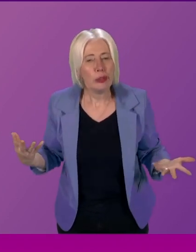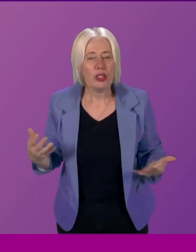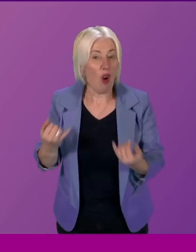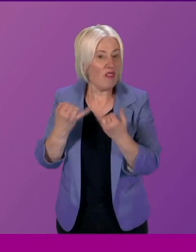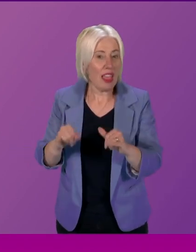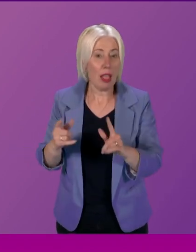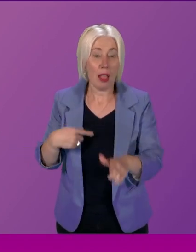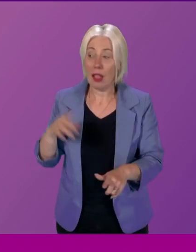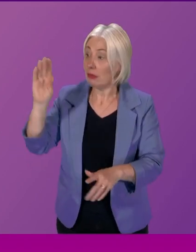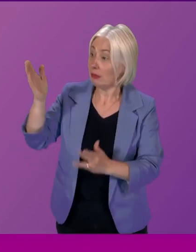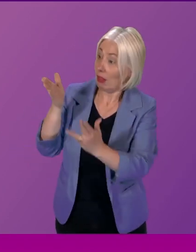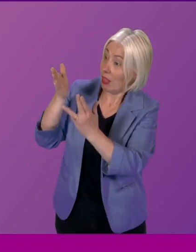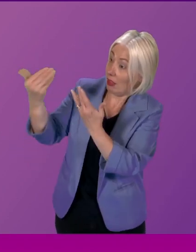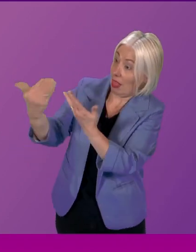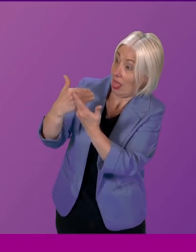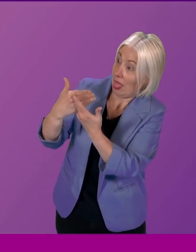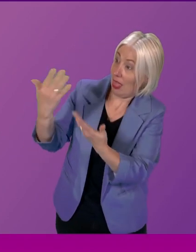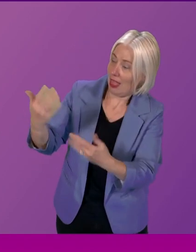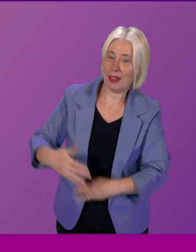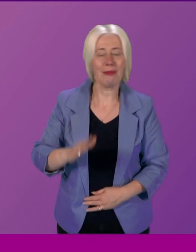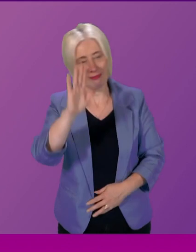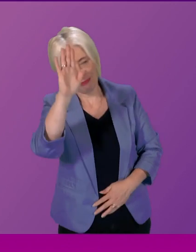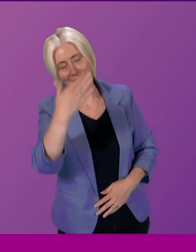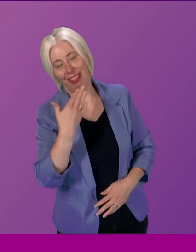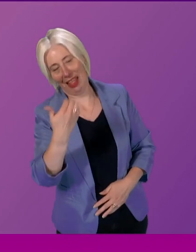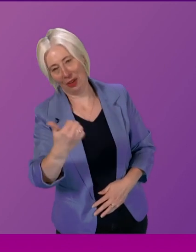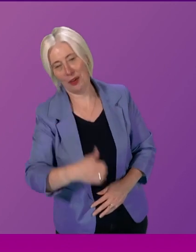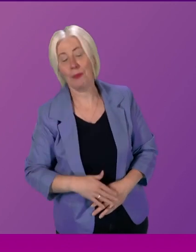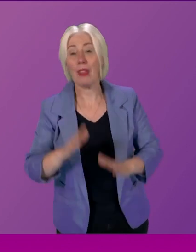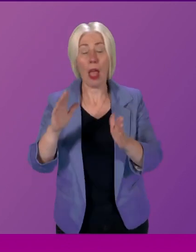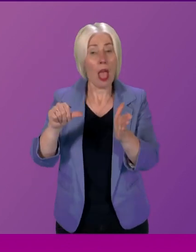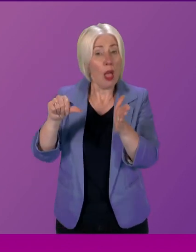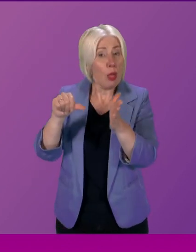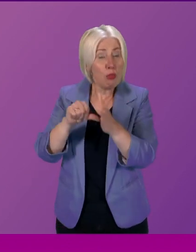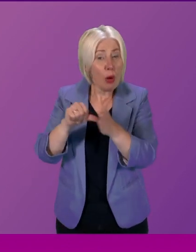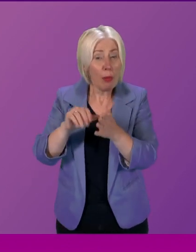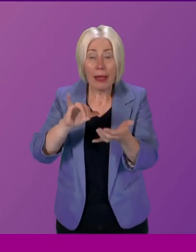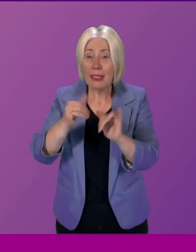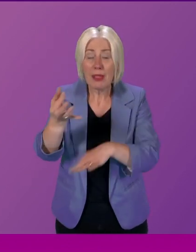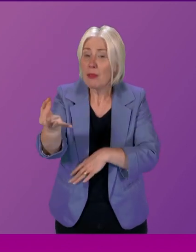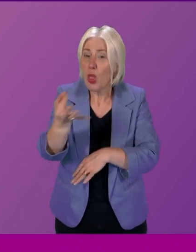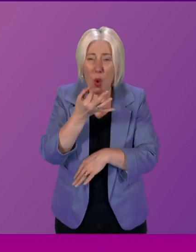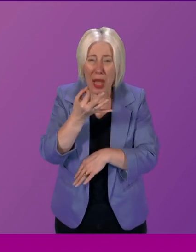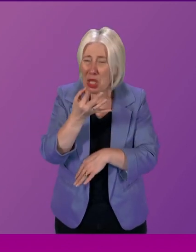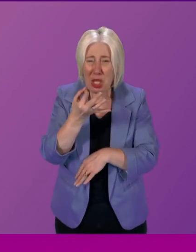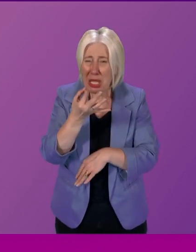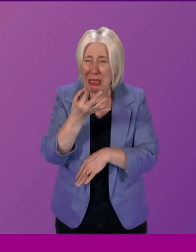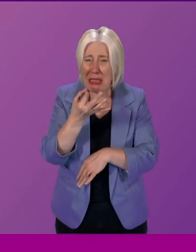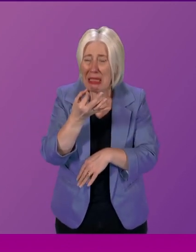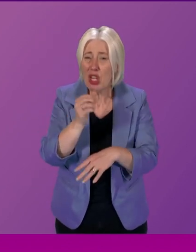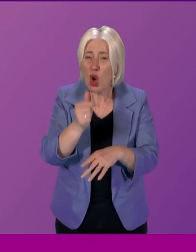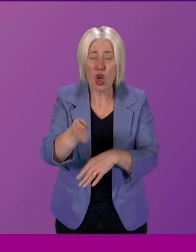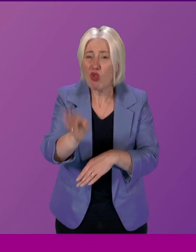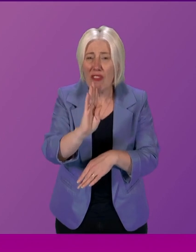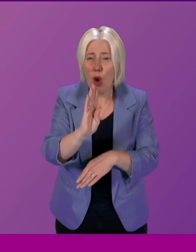I'm happy to. John Mason. I thank the member for giving weight. It's the problem not sometimes with the question as well. It's not a straight question,